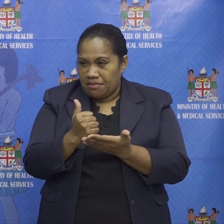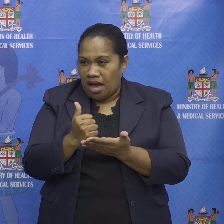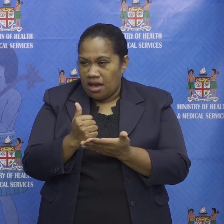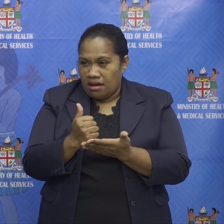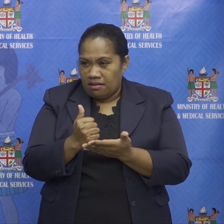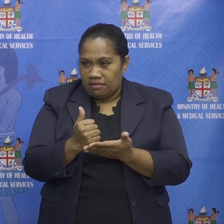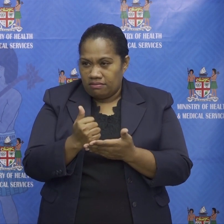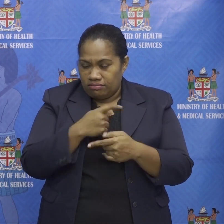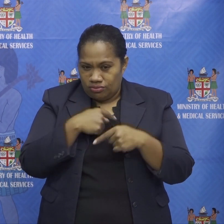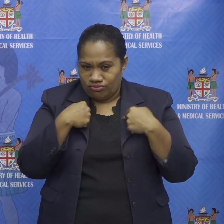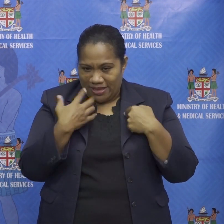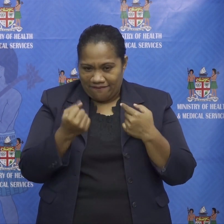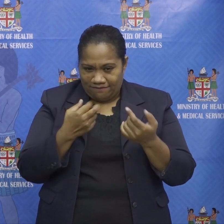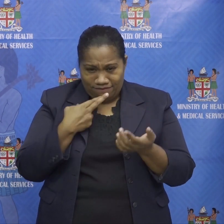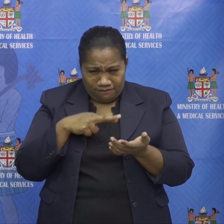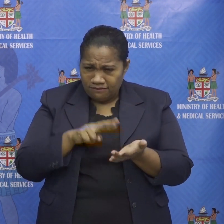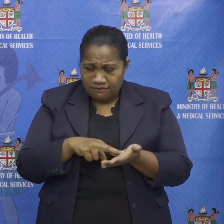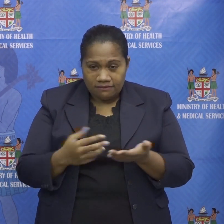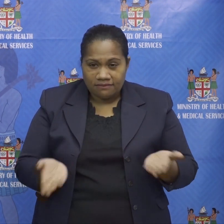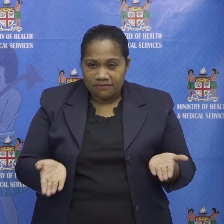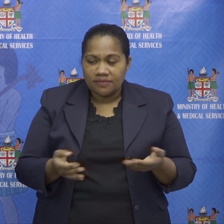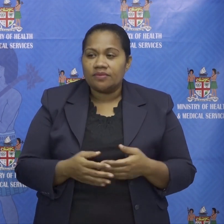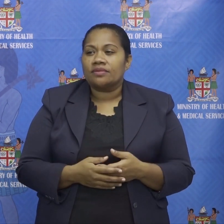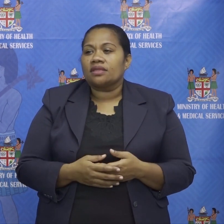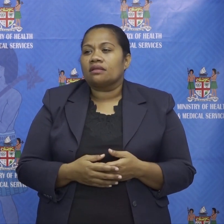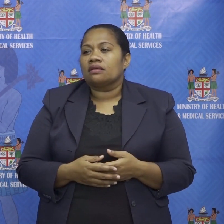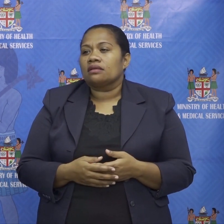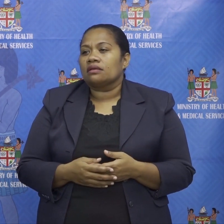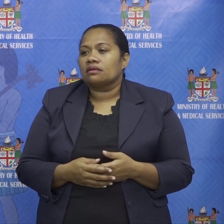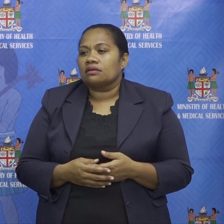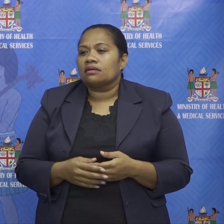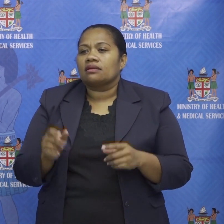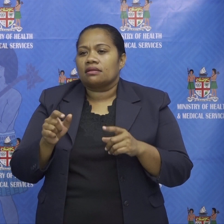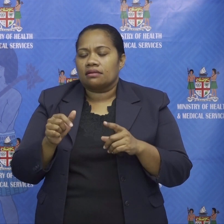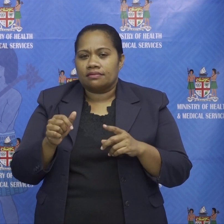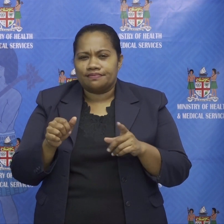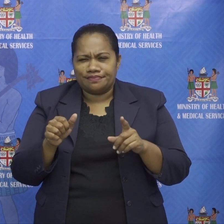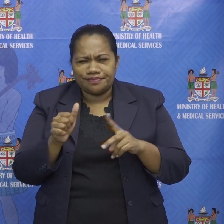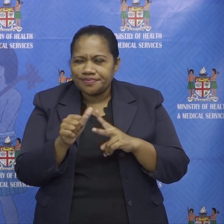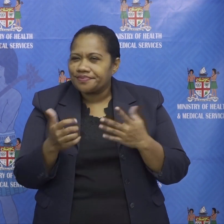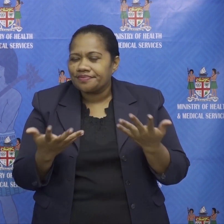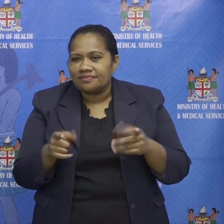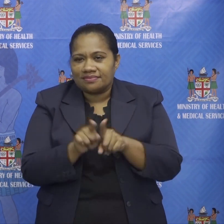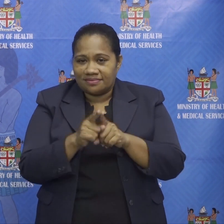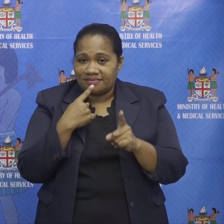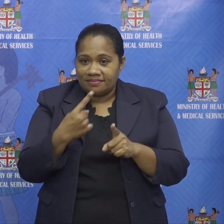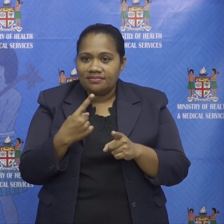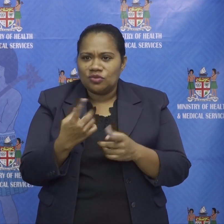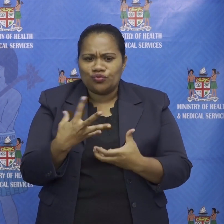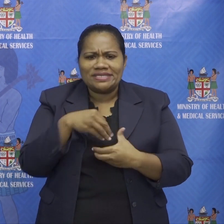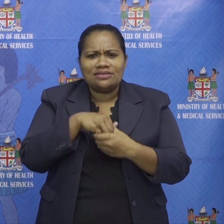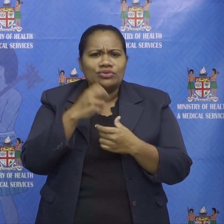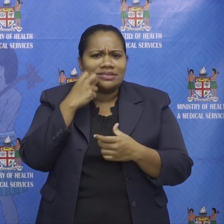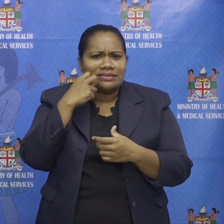we have recorded and also uh like i've said you had had to include oral health